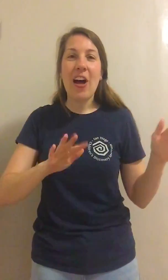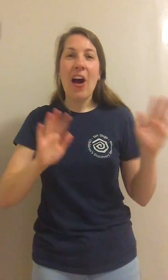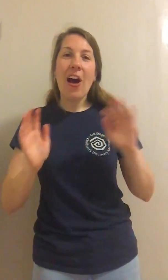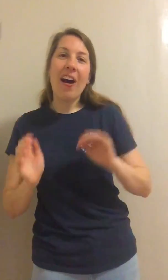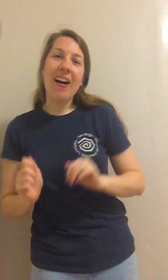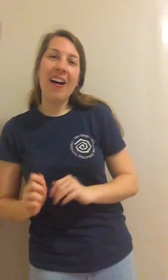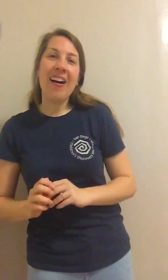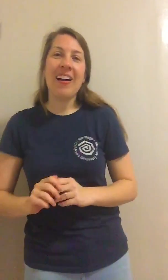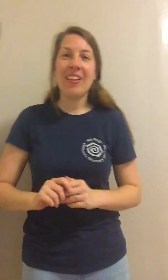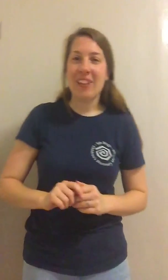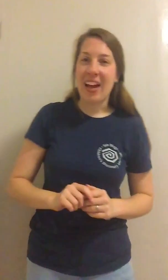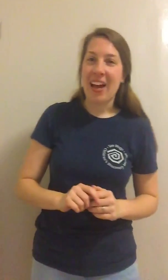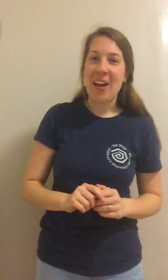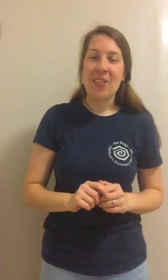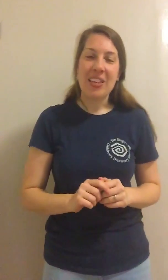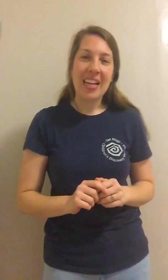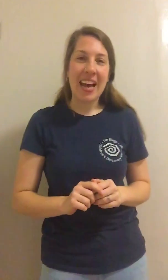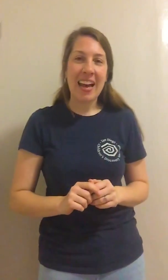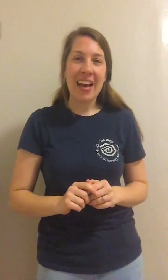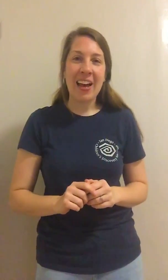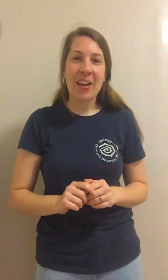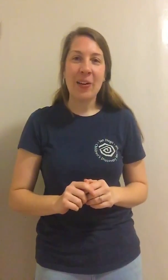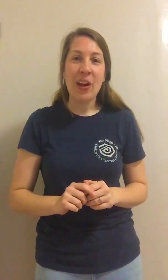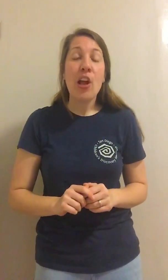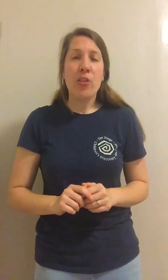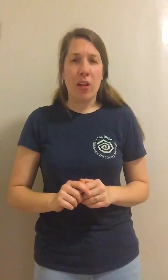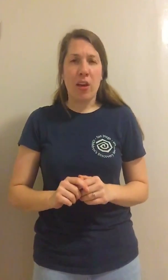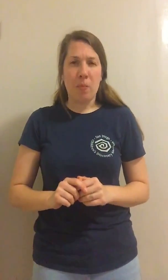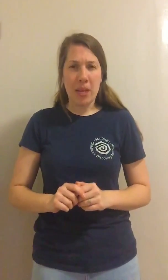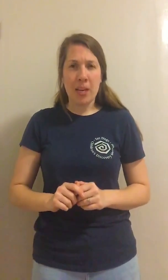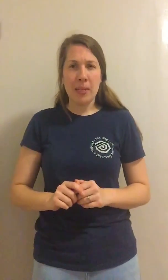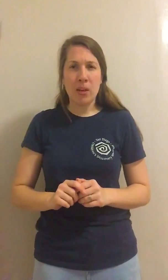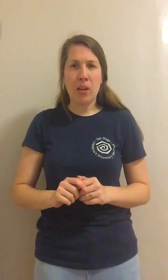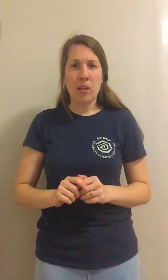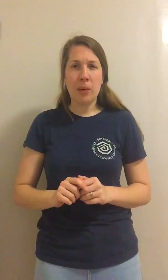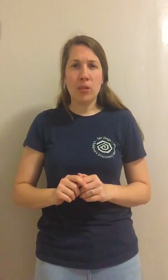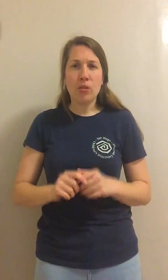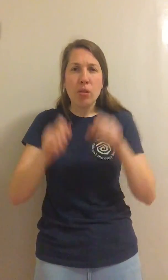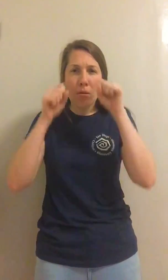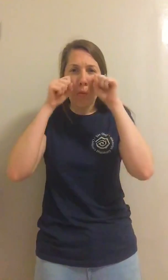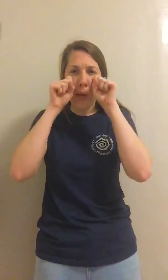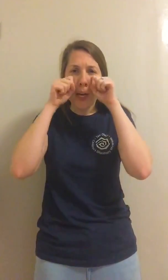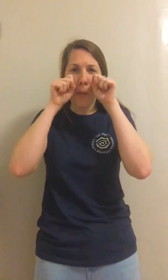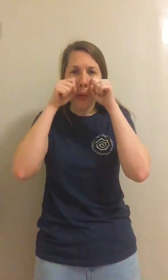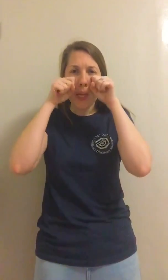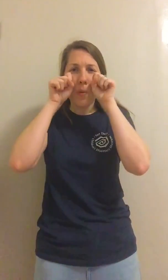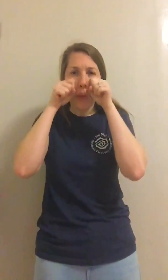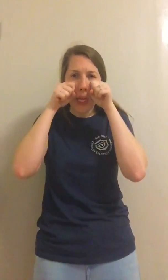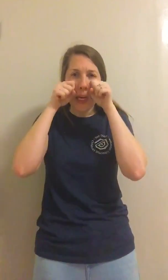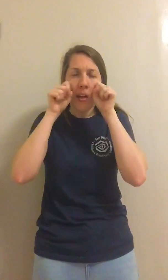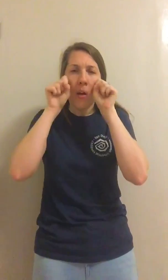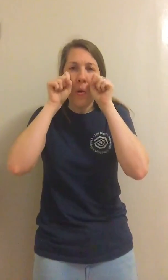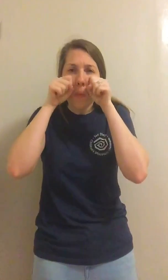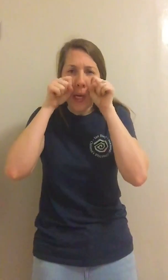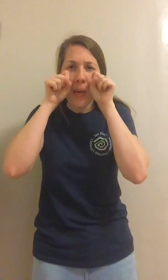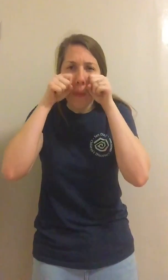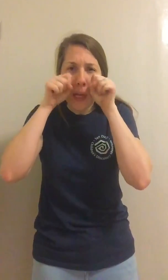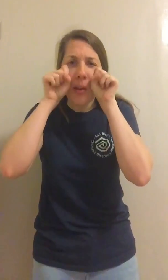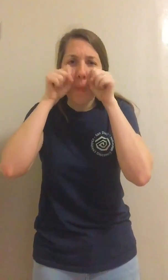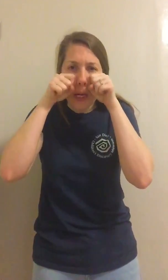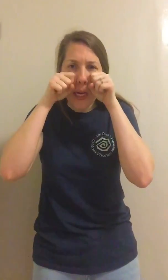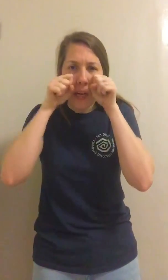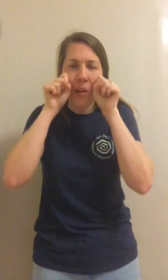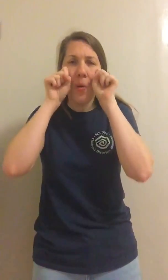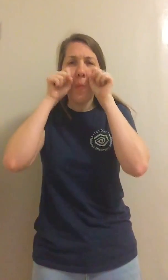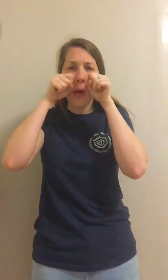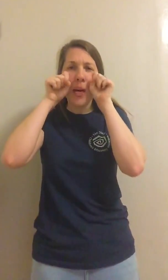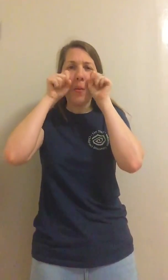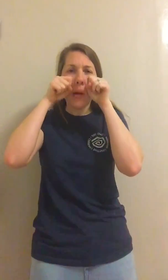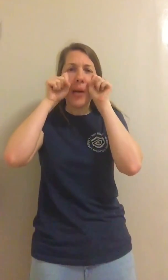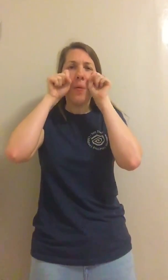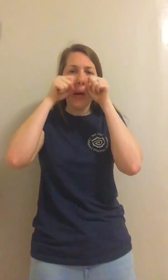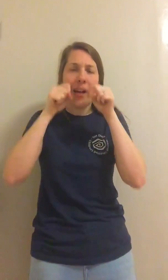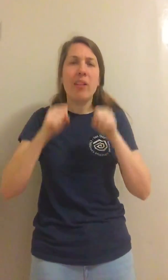swish.